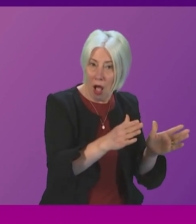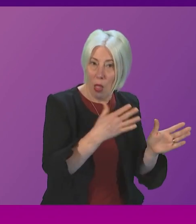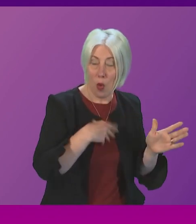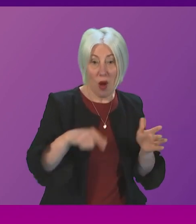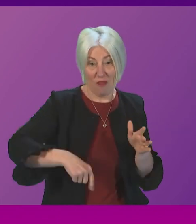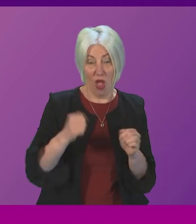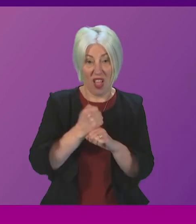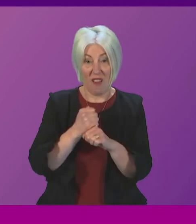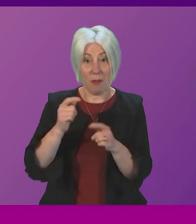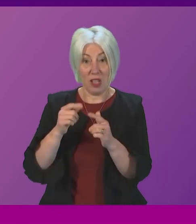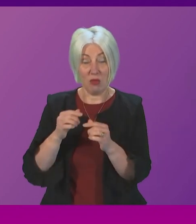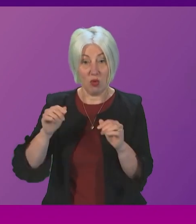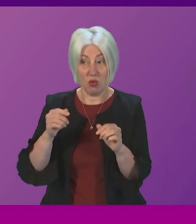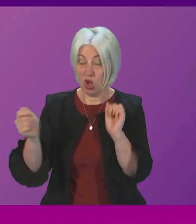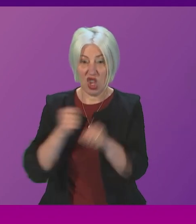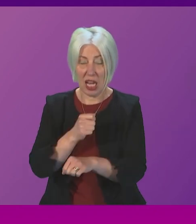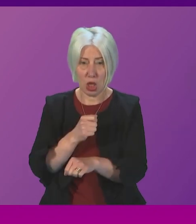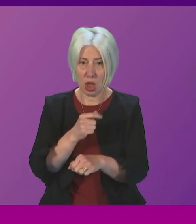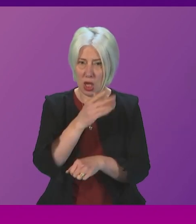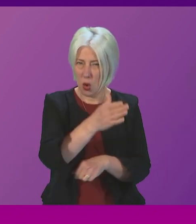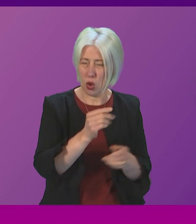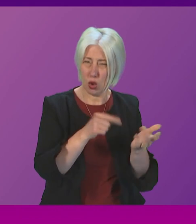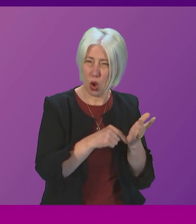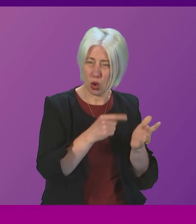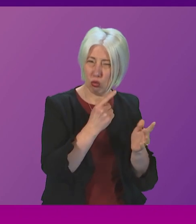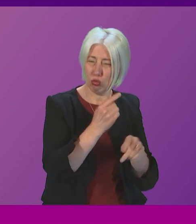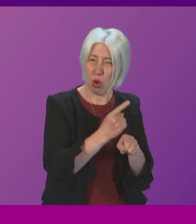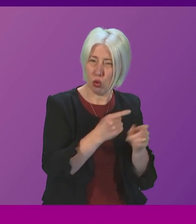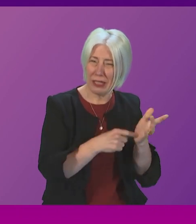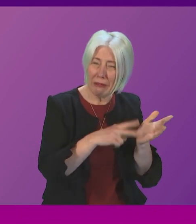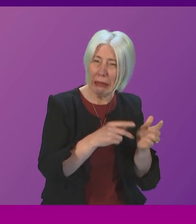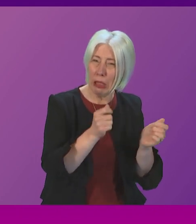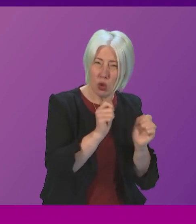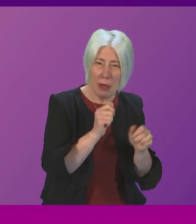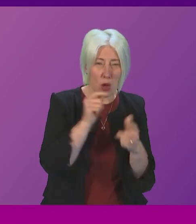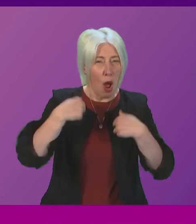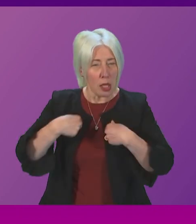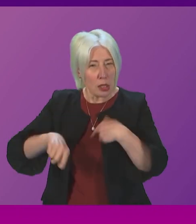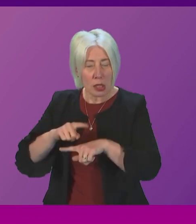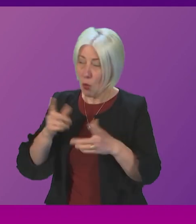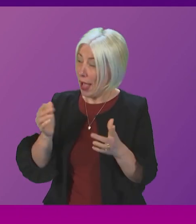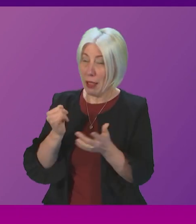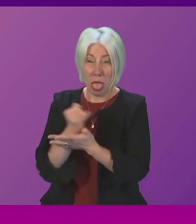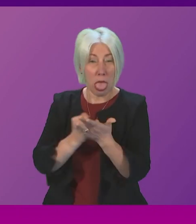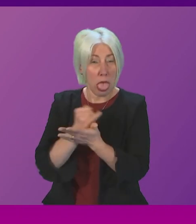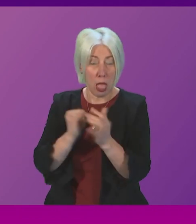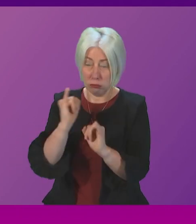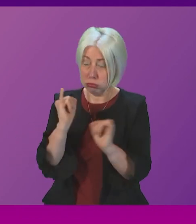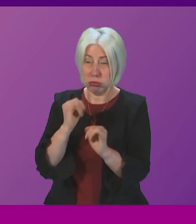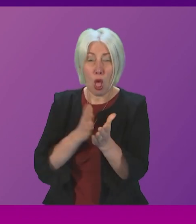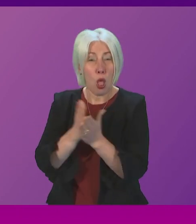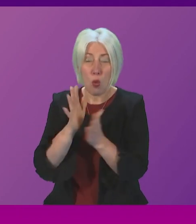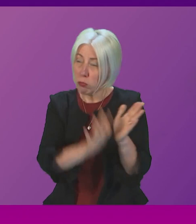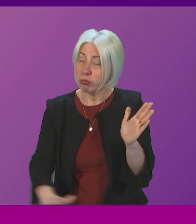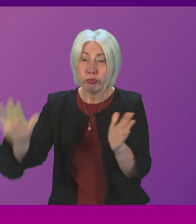is a record of failure not one of success or progress because there is chaos across our criminal justice